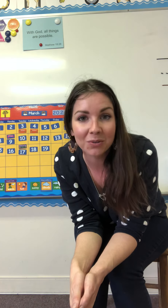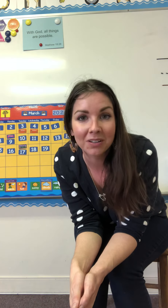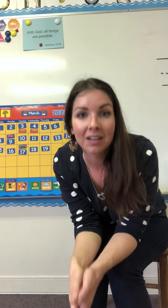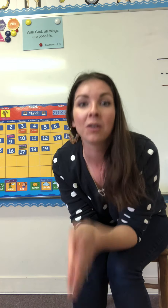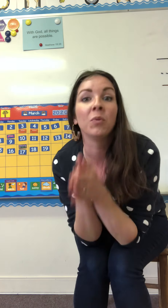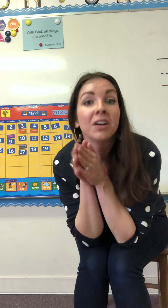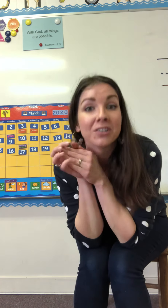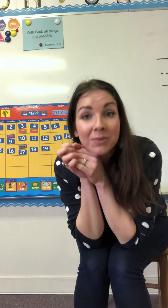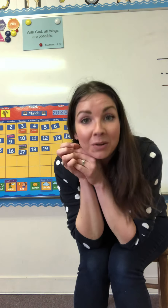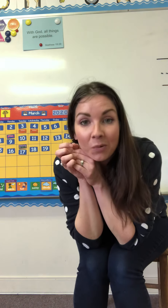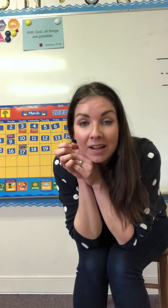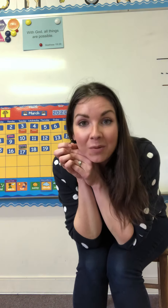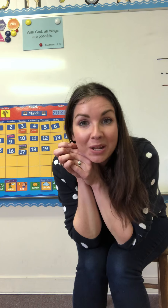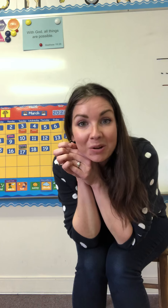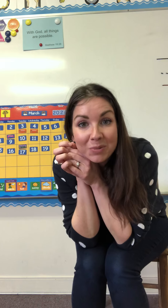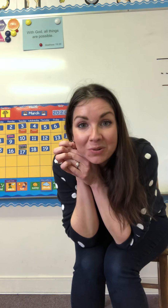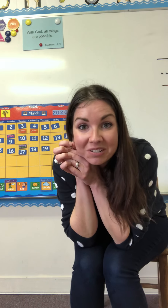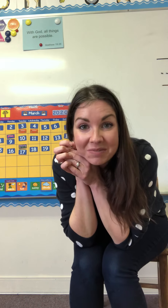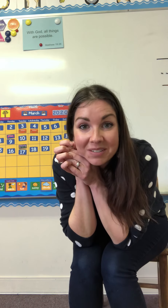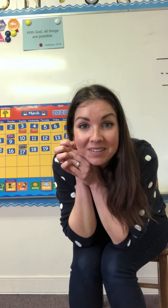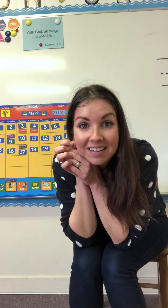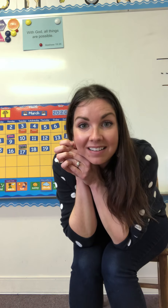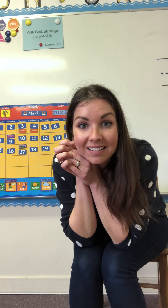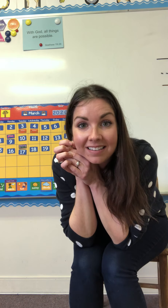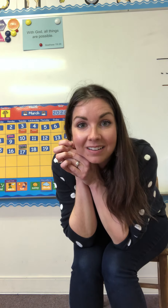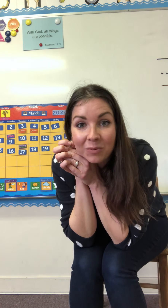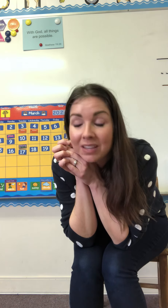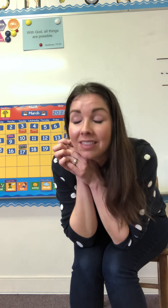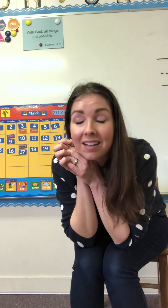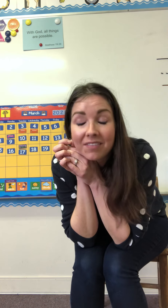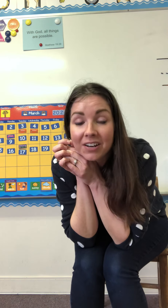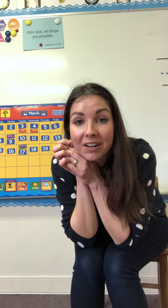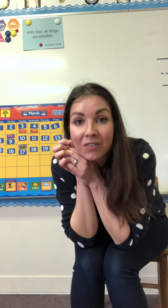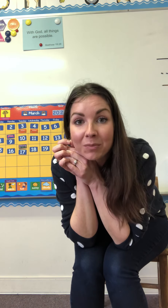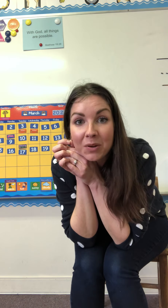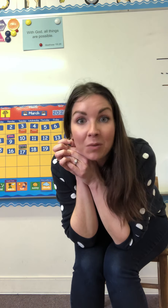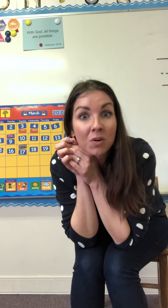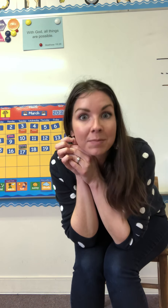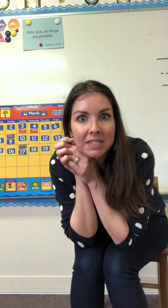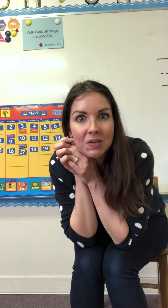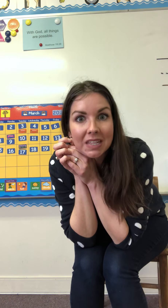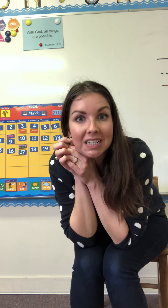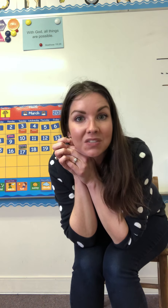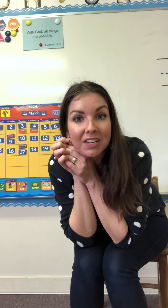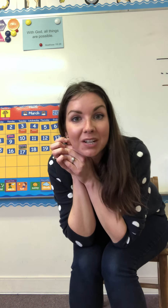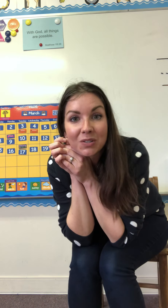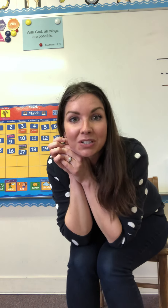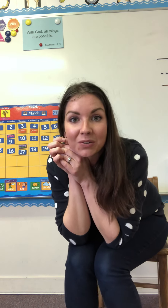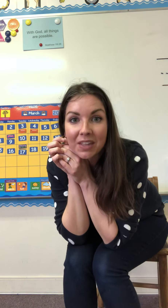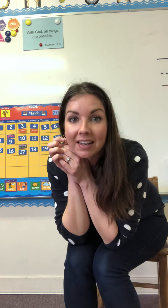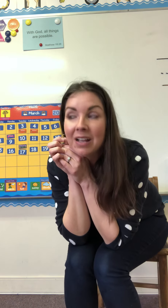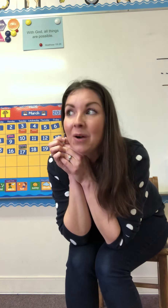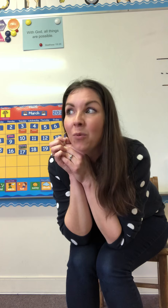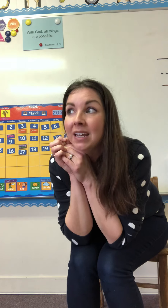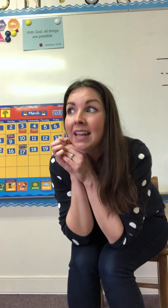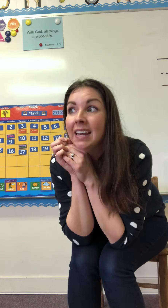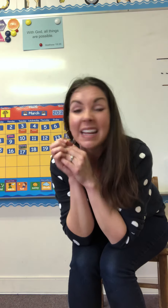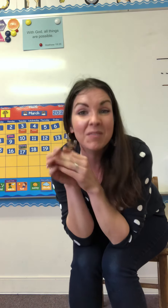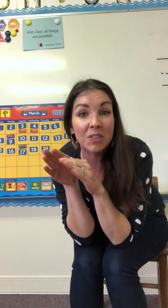we are doing well we hope you are doing well we love hearing from you and we're going to be doing these videos so that we can even though